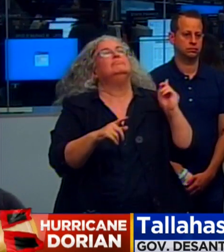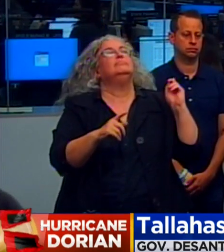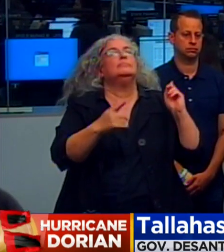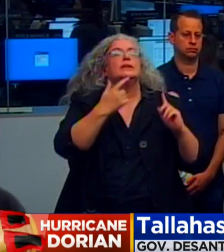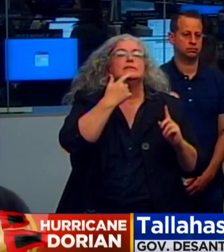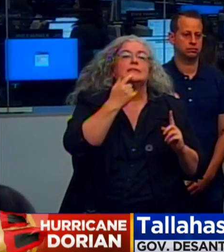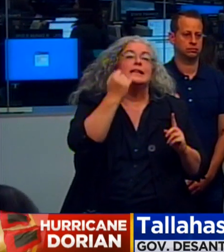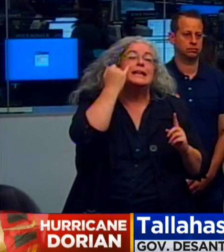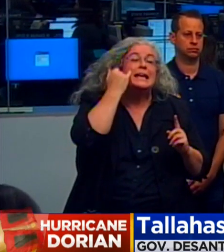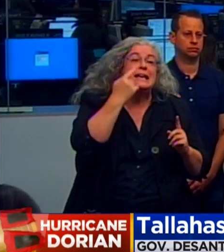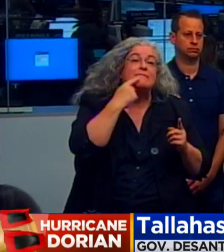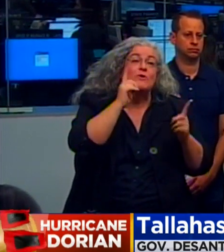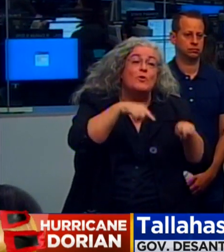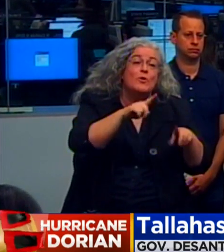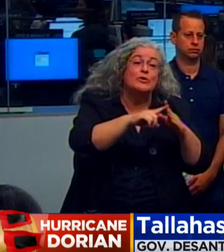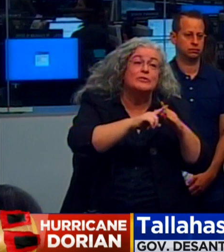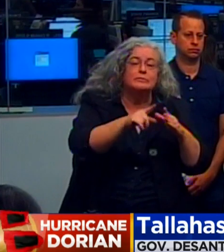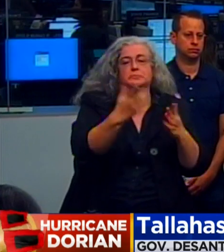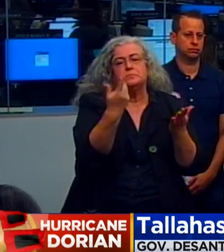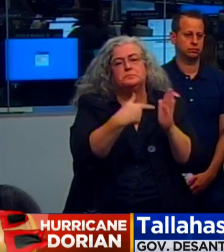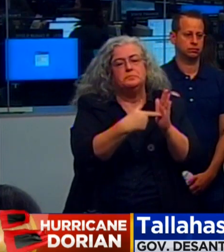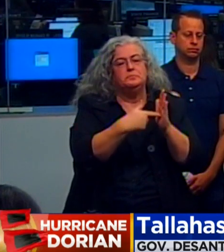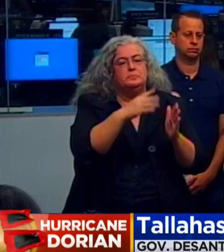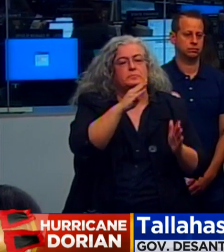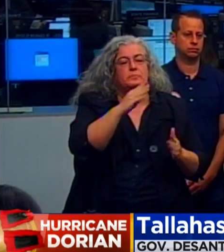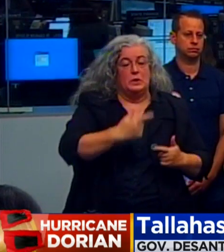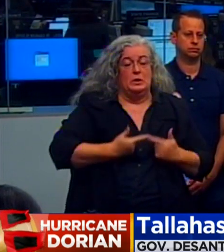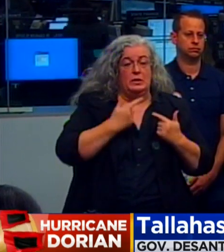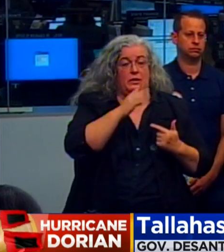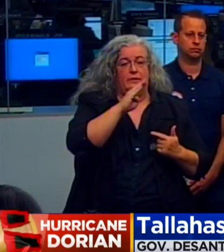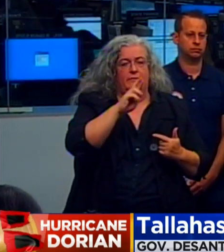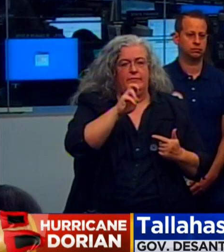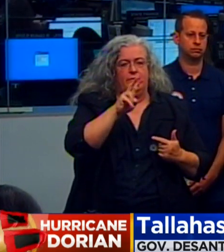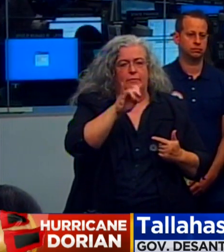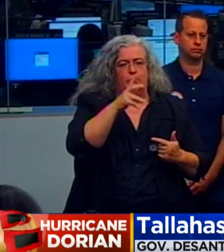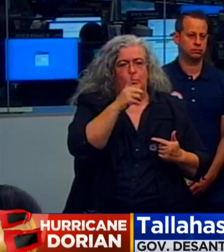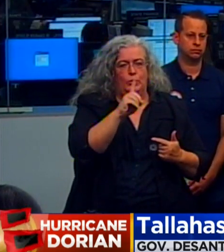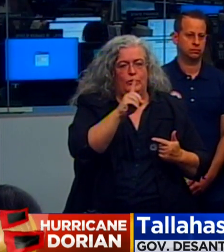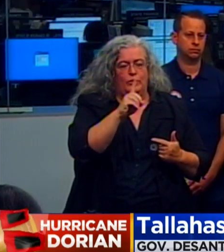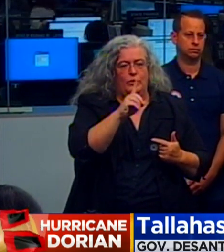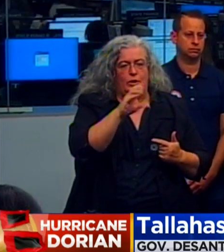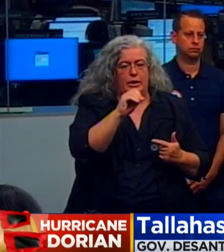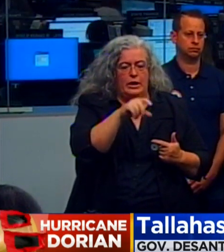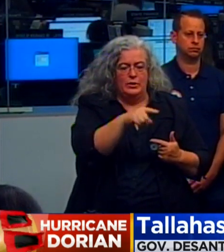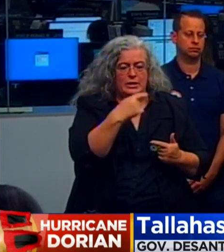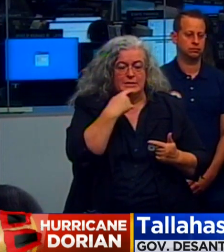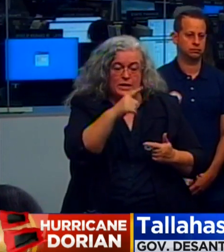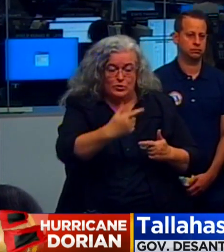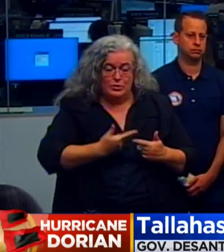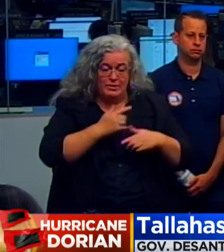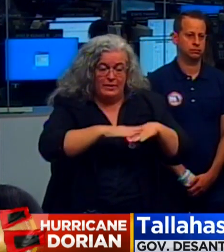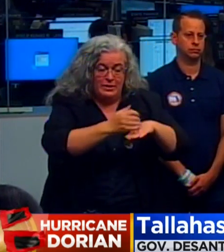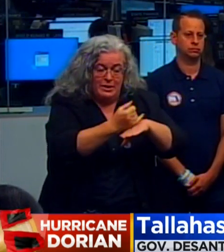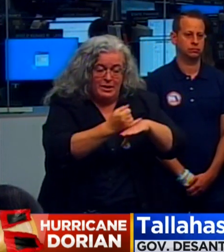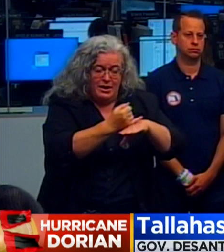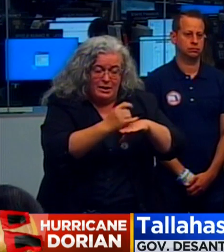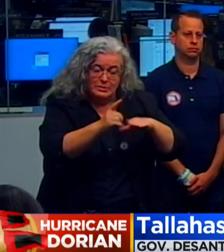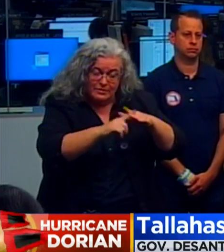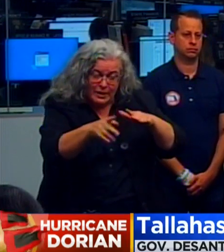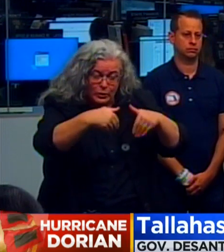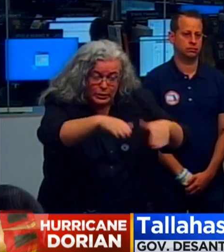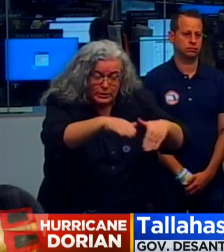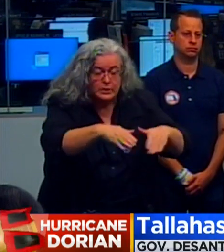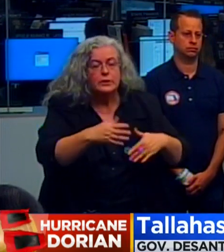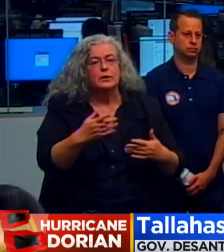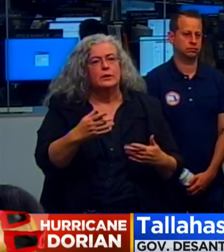an order come down. So if you're in Brevard County and they say evacuate the barrier islands, they're not going to do that lightly. mean, they're